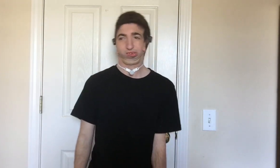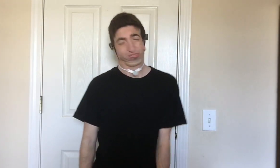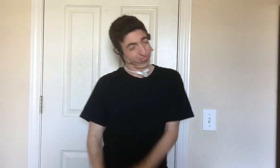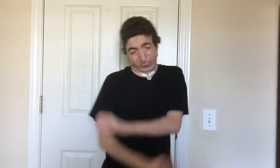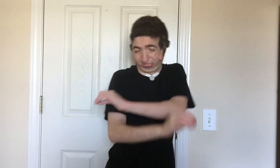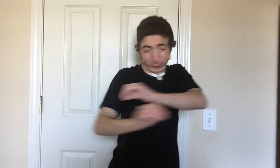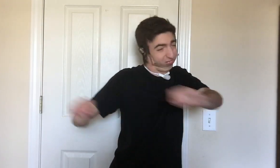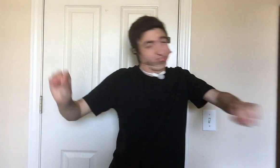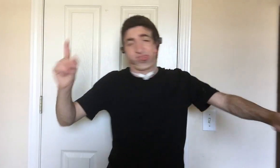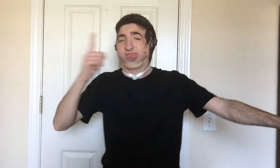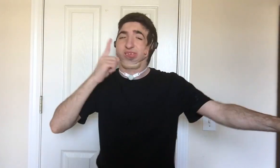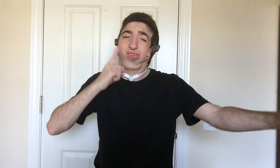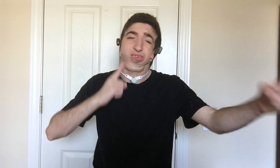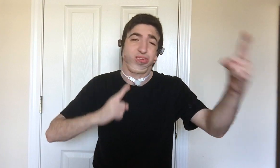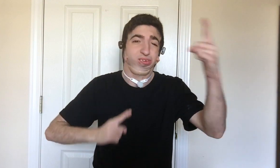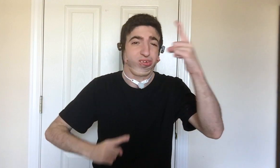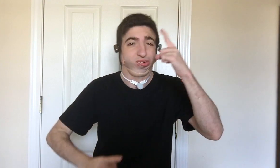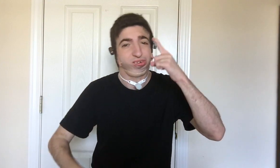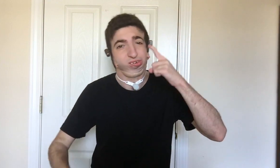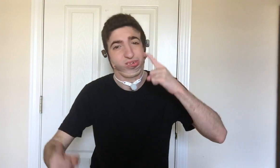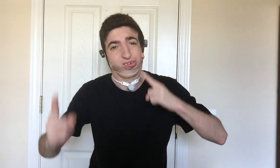no use crying about it